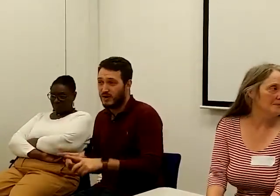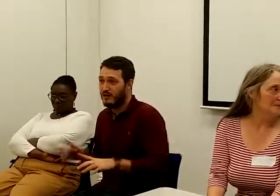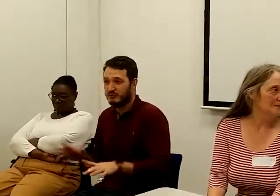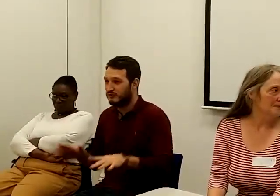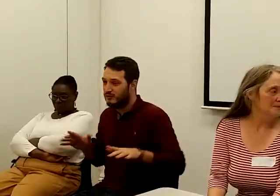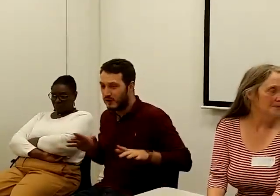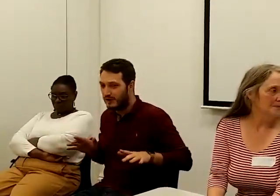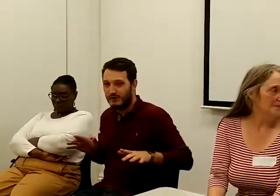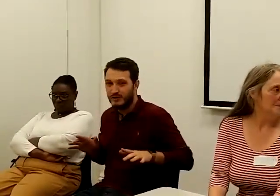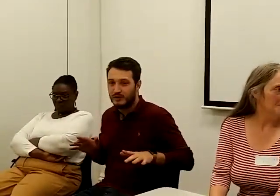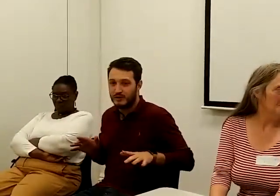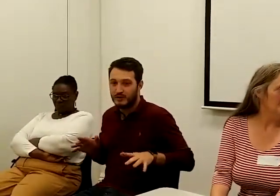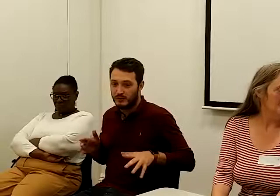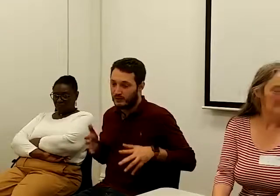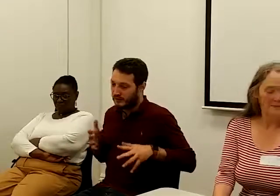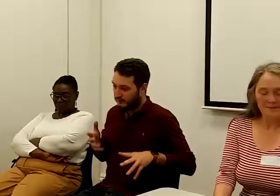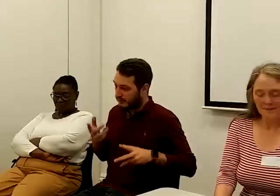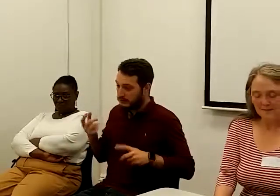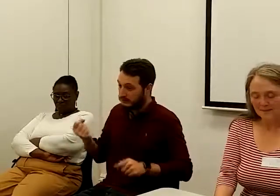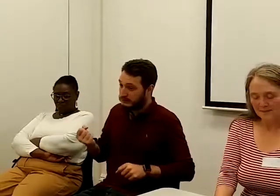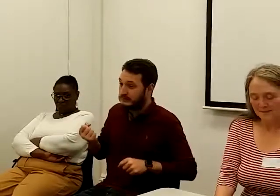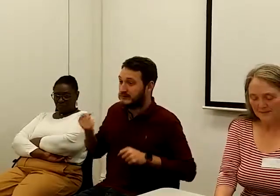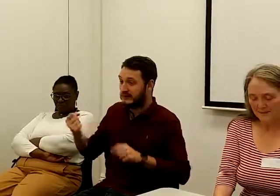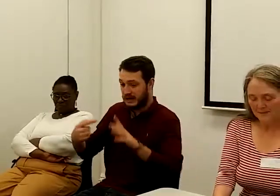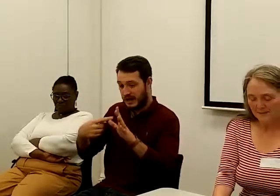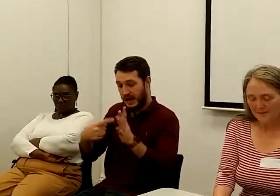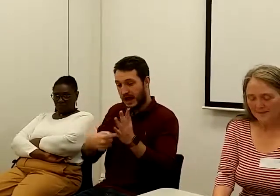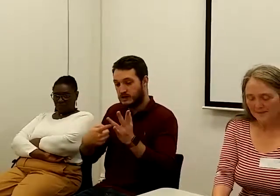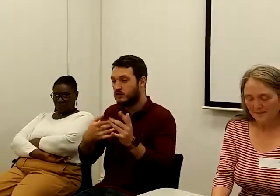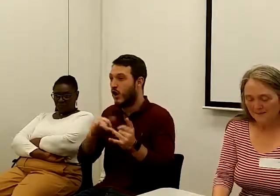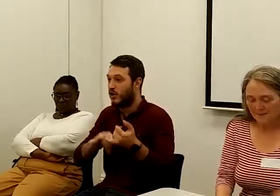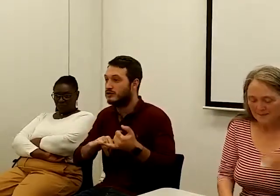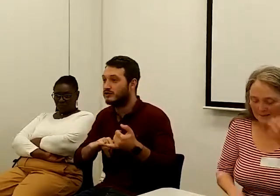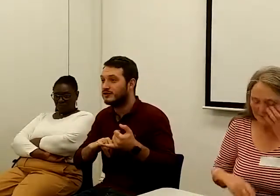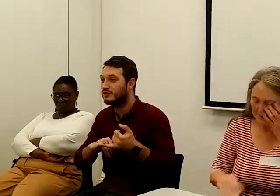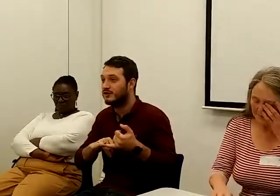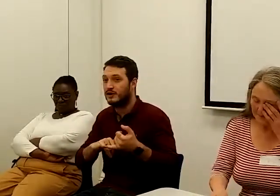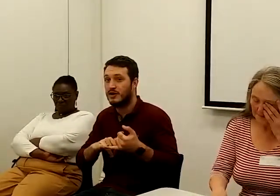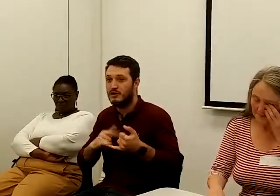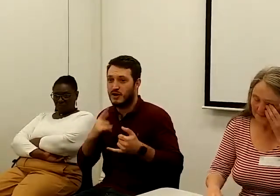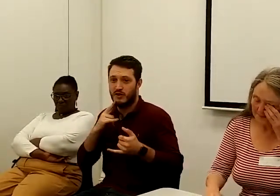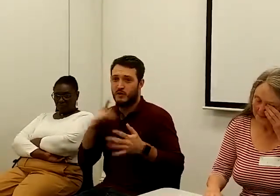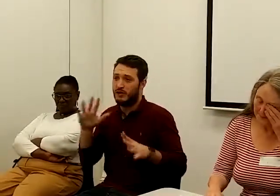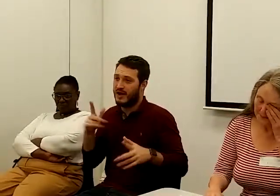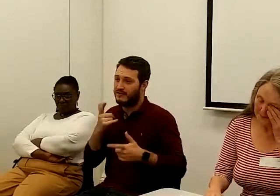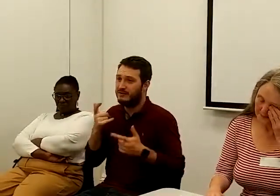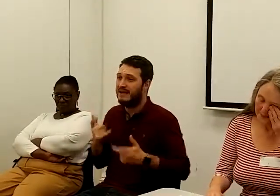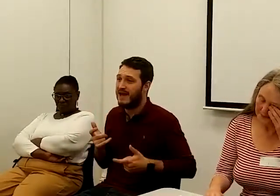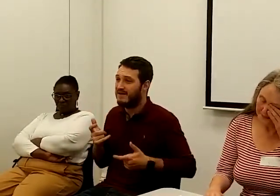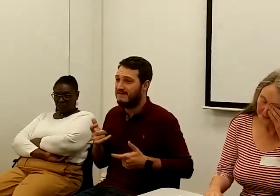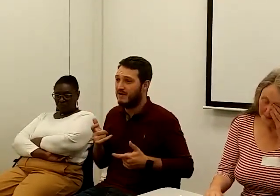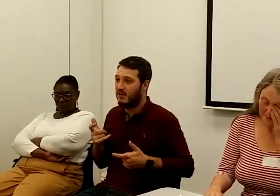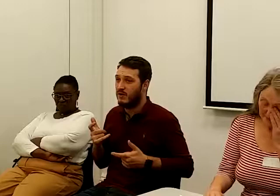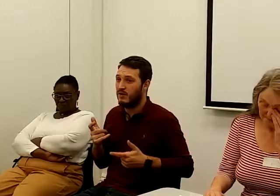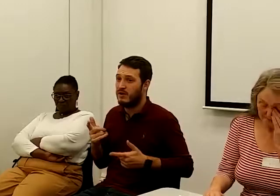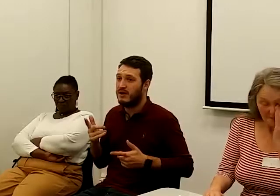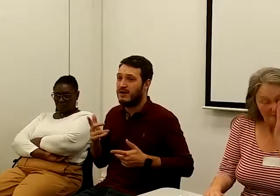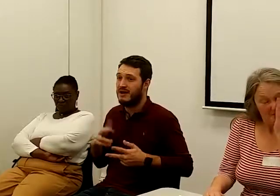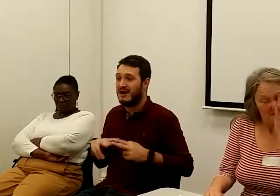We ran a political campaign with matters around that. But I think you've got to be really careful if you don't have the assessor can't get to work. The